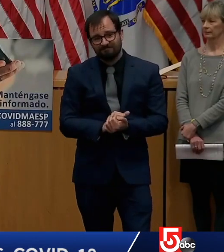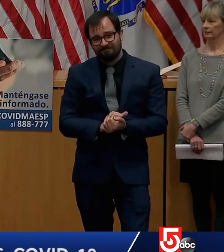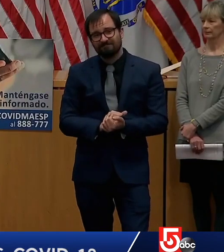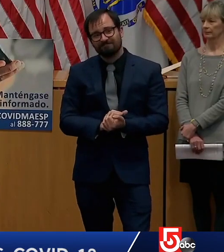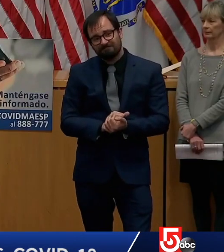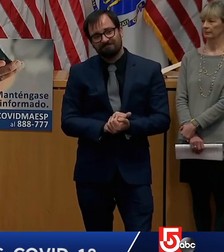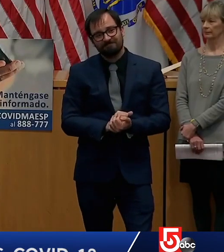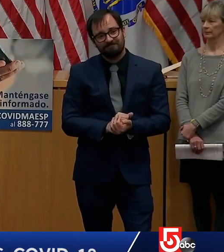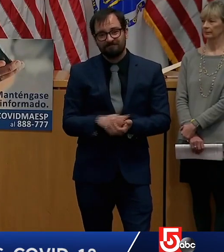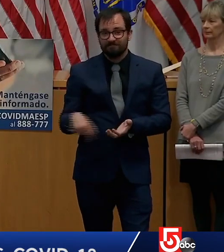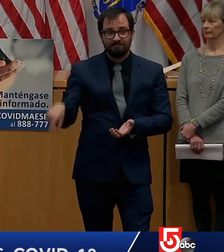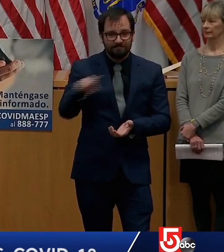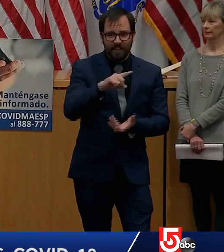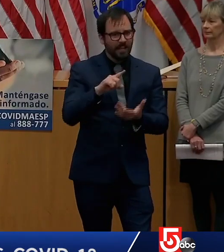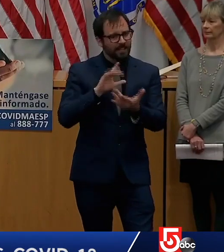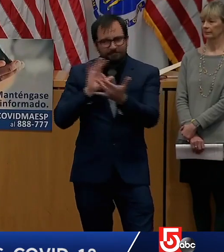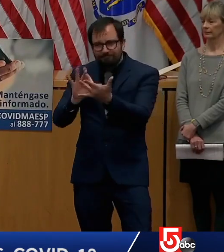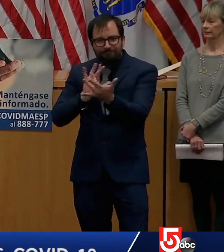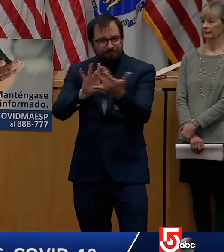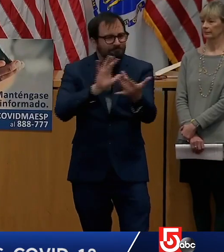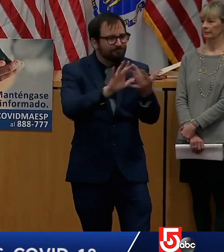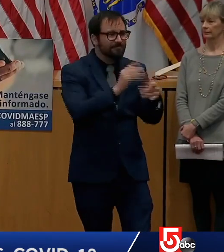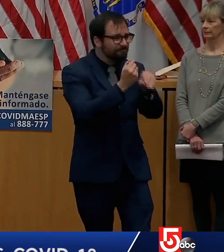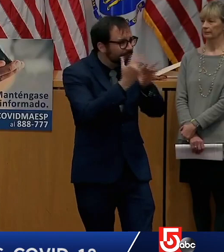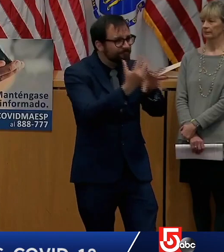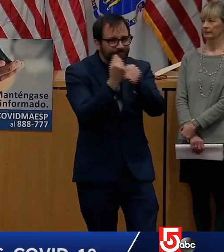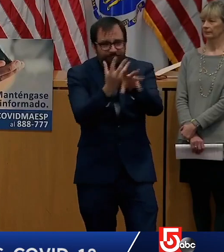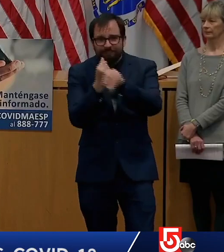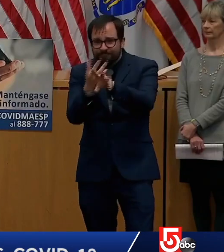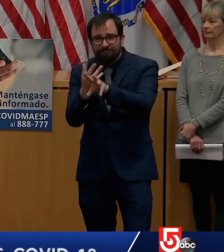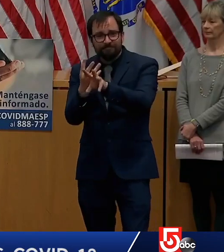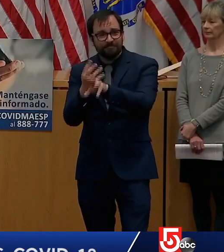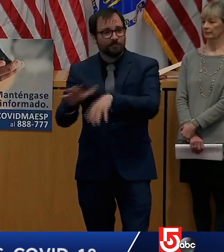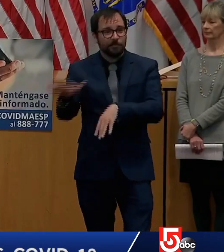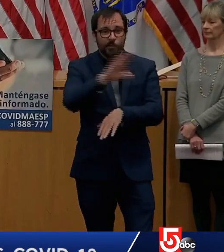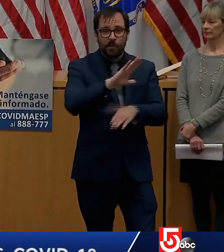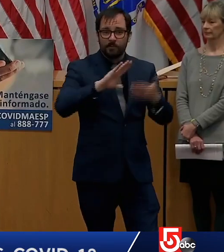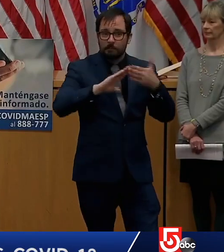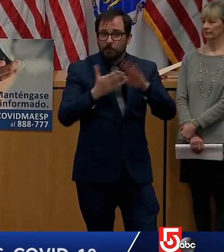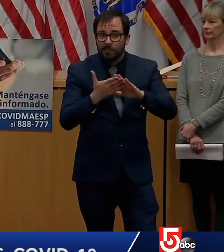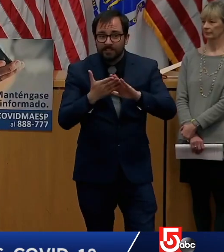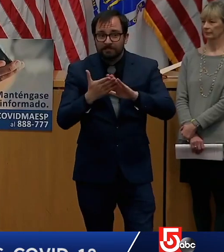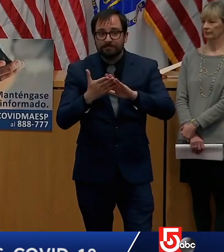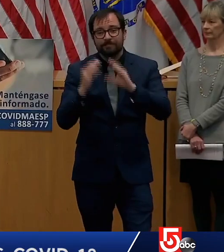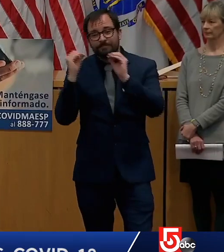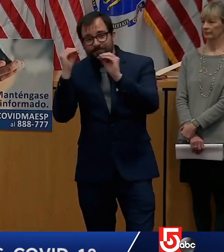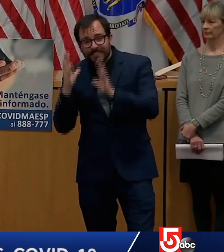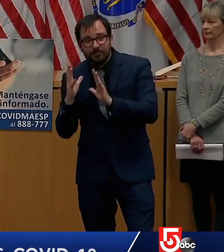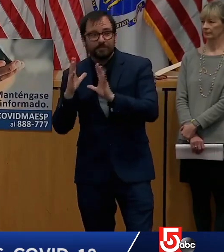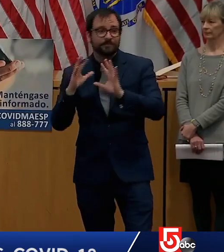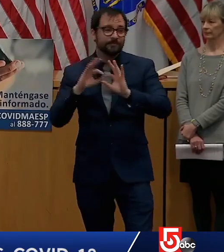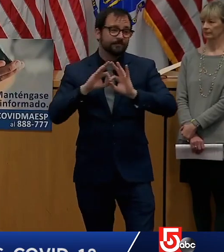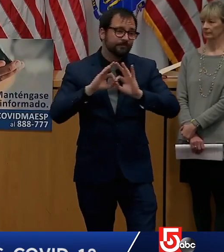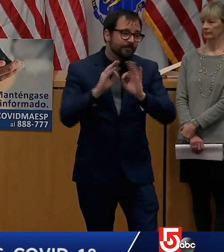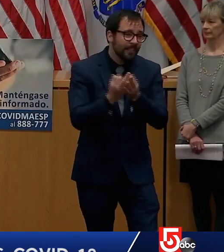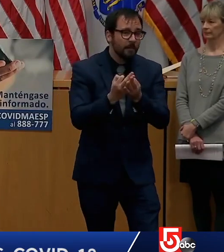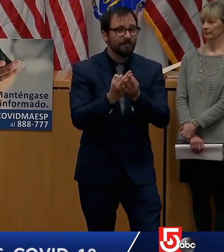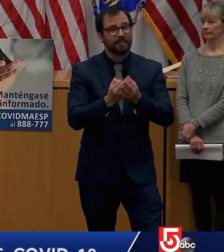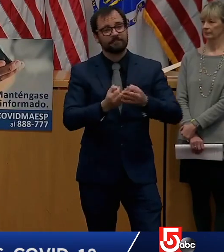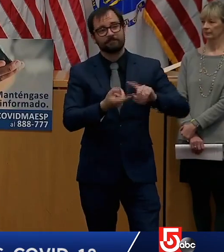arrives feel like you've accomplished something which will set you up better for the next stage of your education